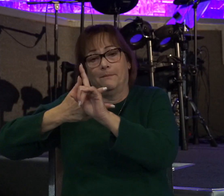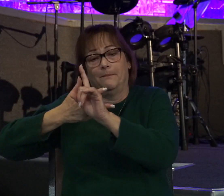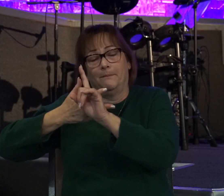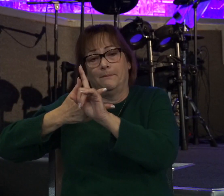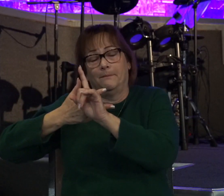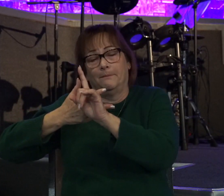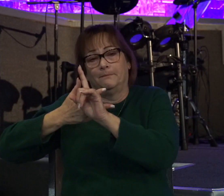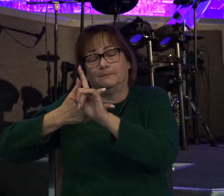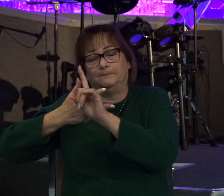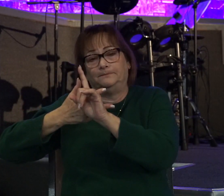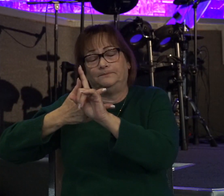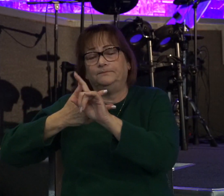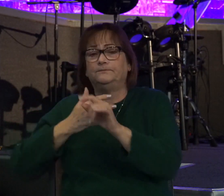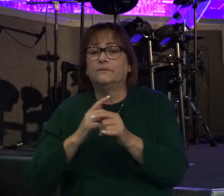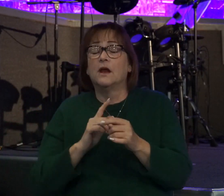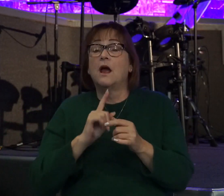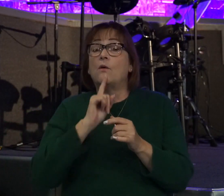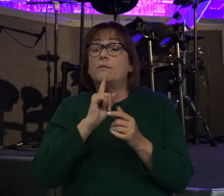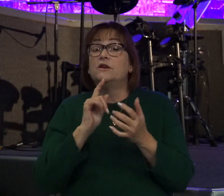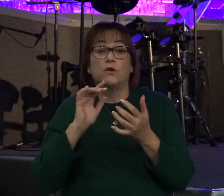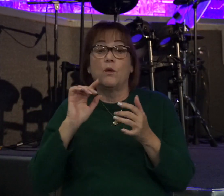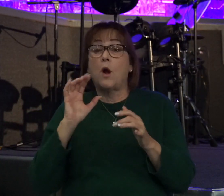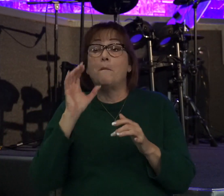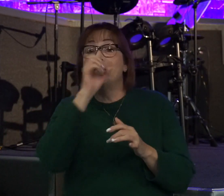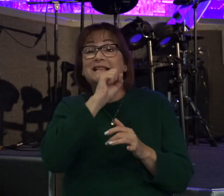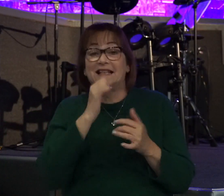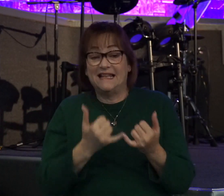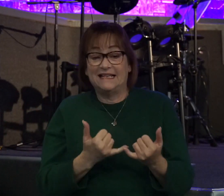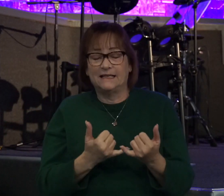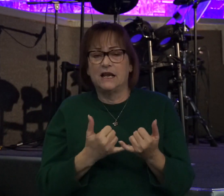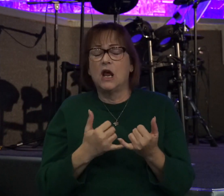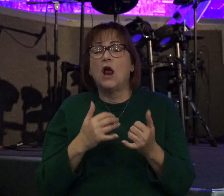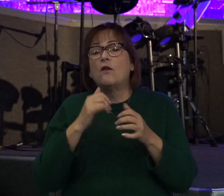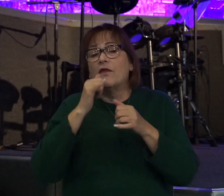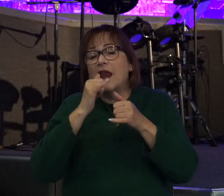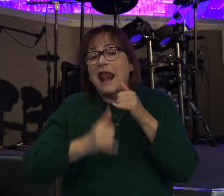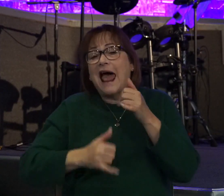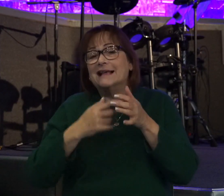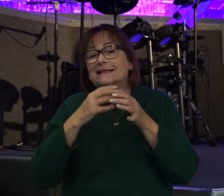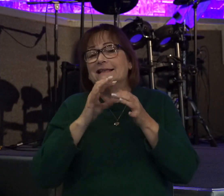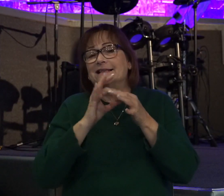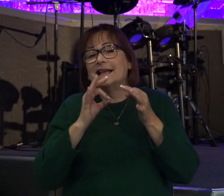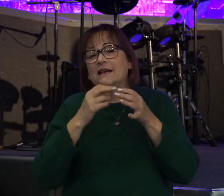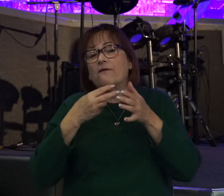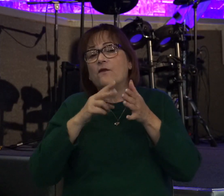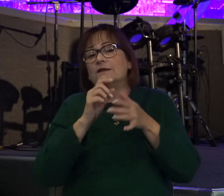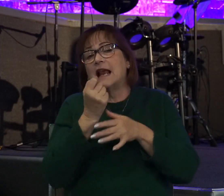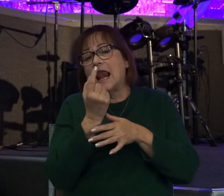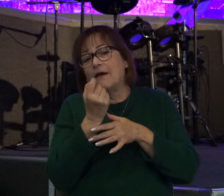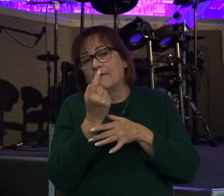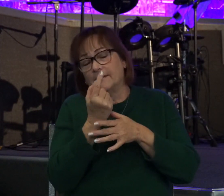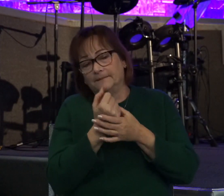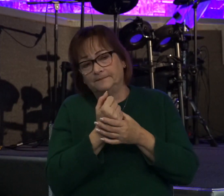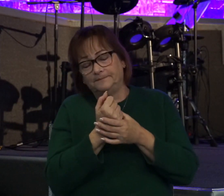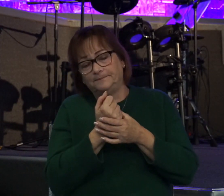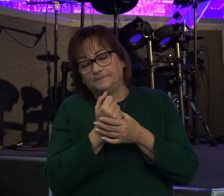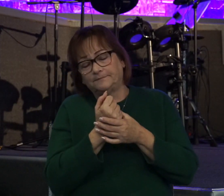And I want to make sure we don't miss this. Look at the last sentence of verse 11. It says, the Lord